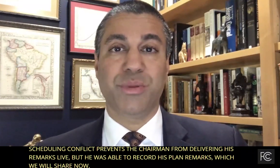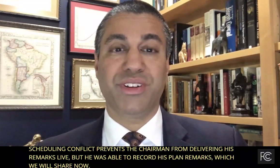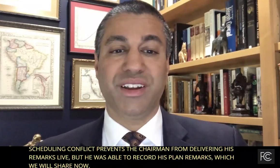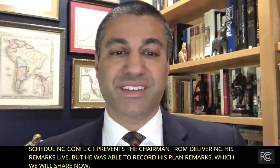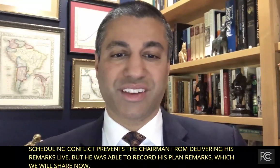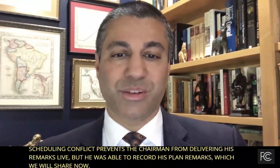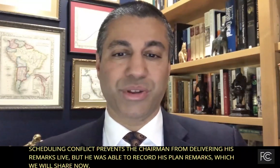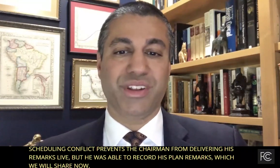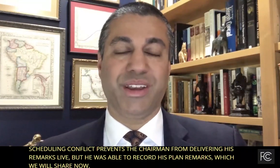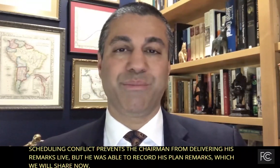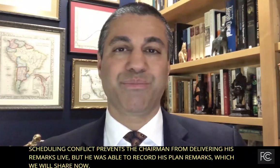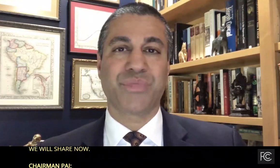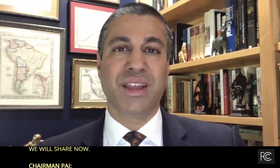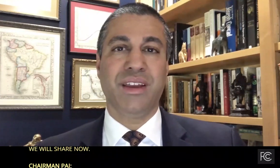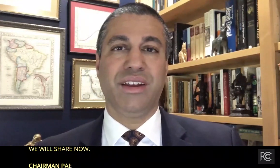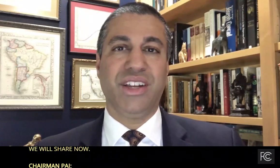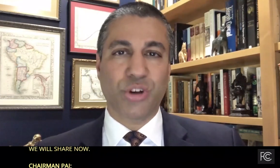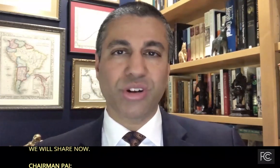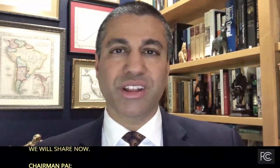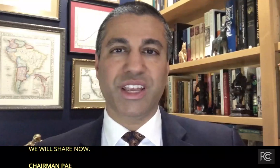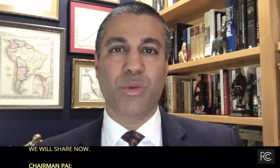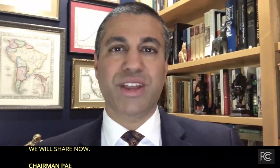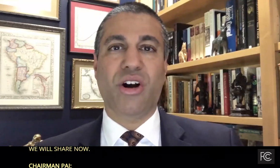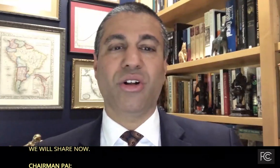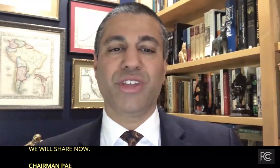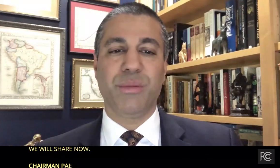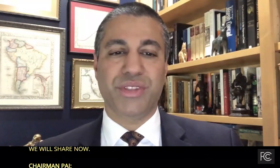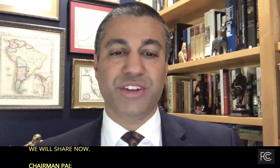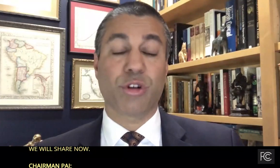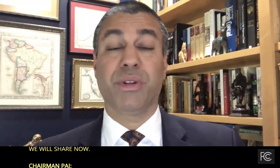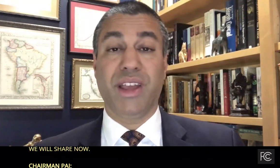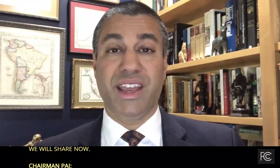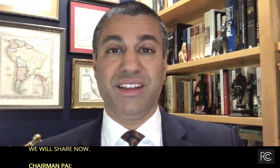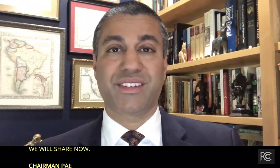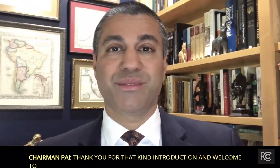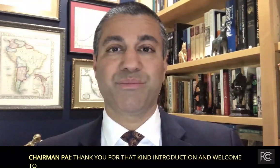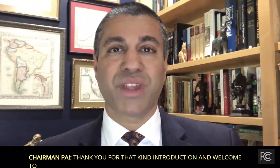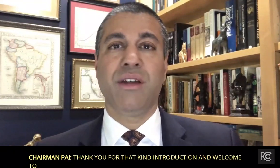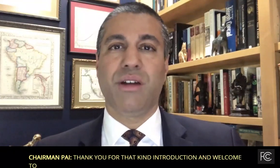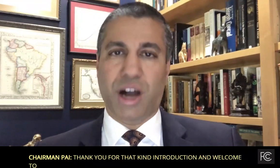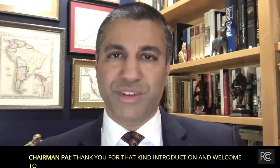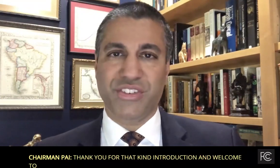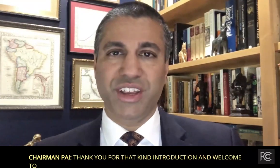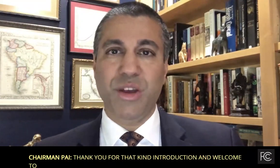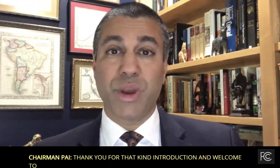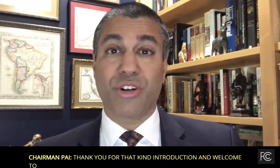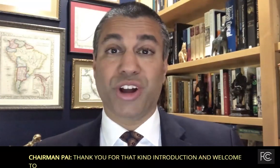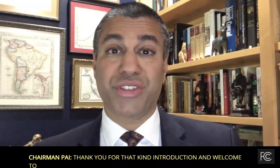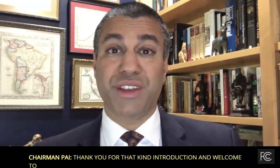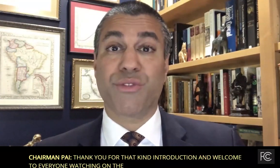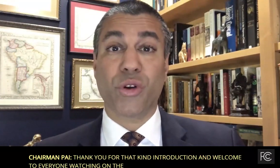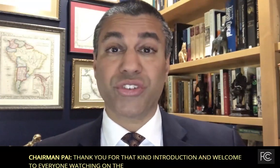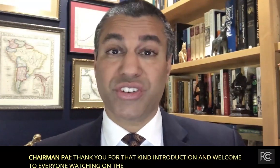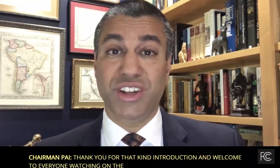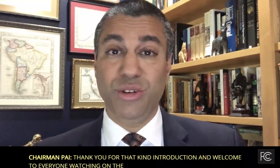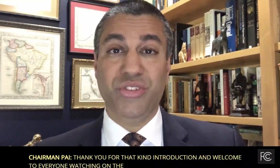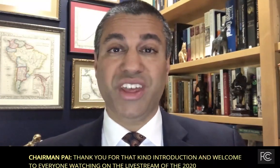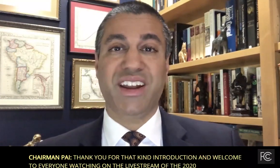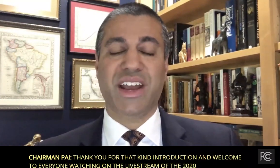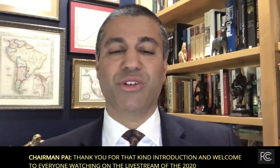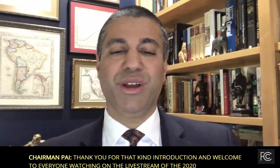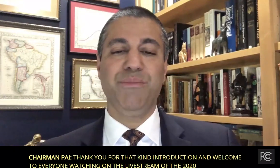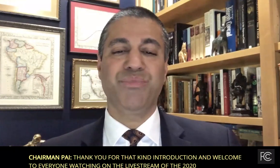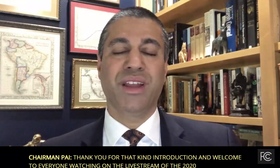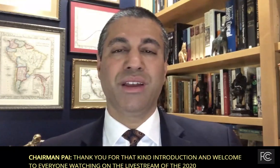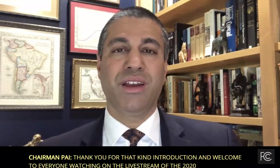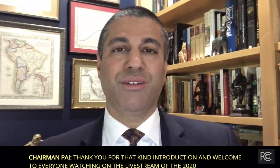for Advancement and Accessibility. Internally, we call them the AAAs. Obviously, we are not the first to use